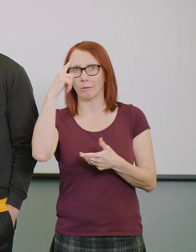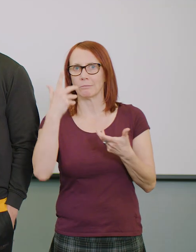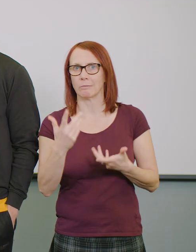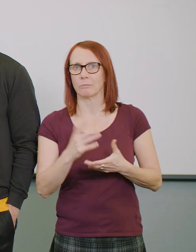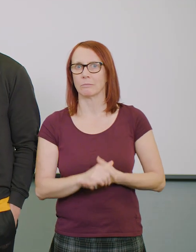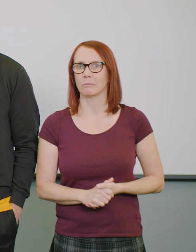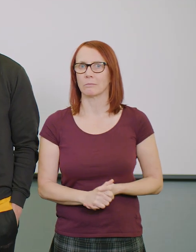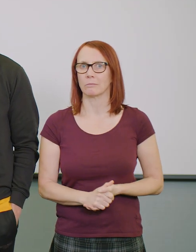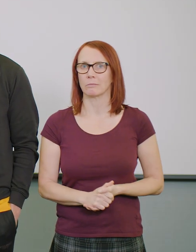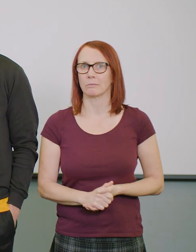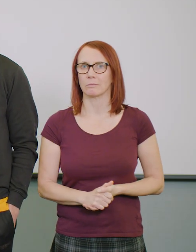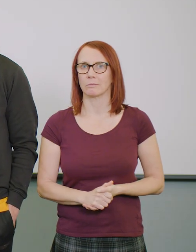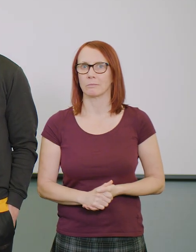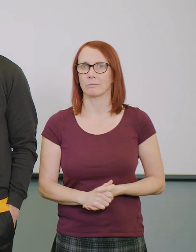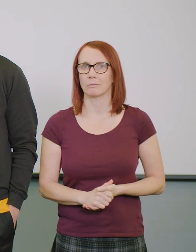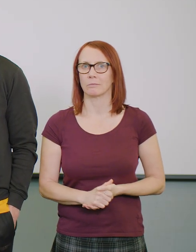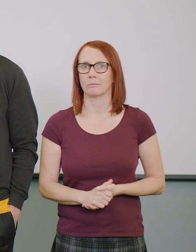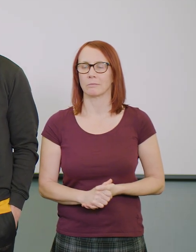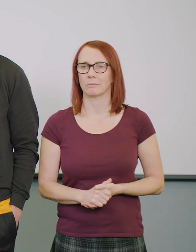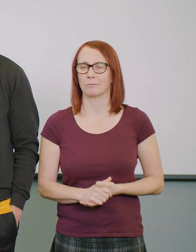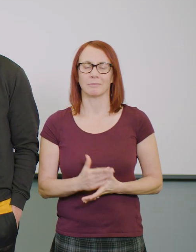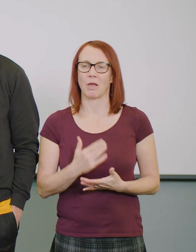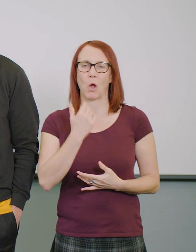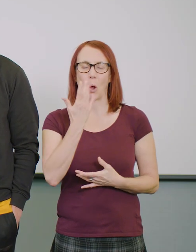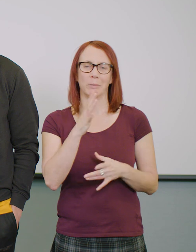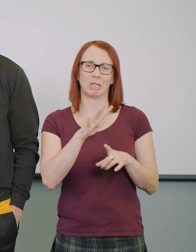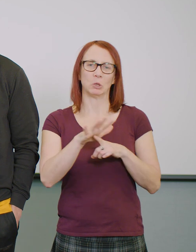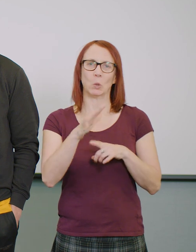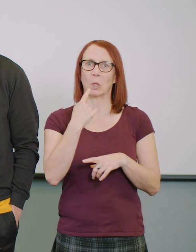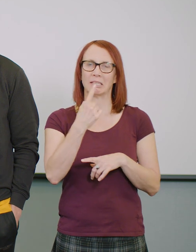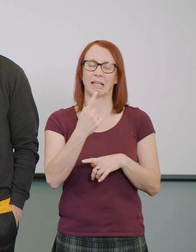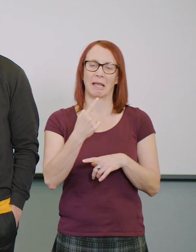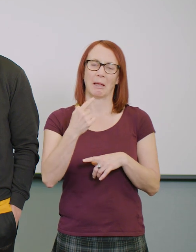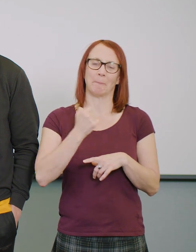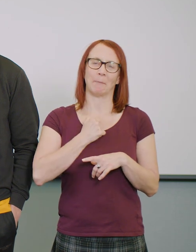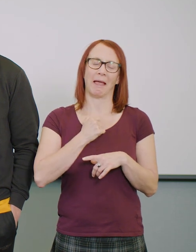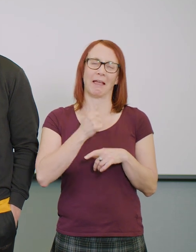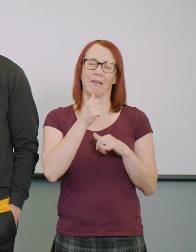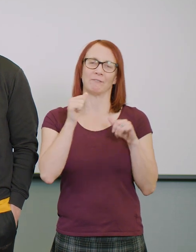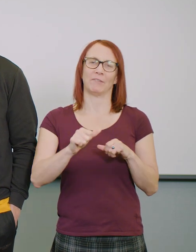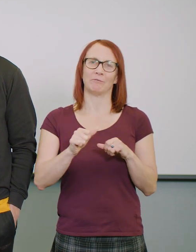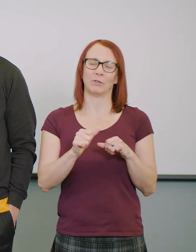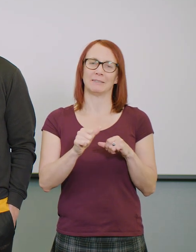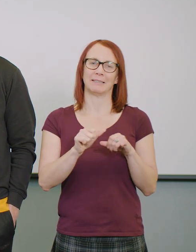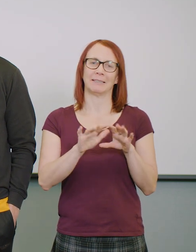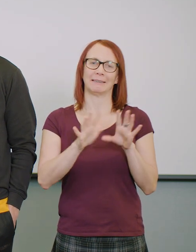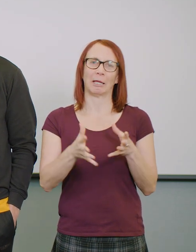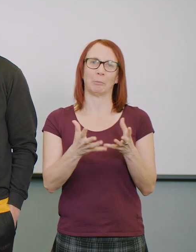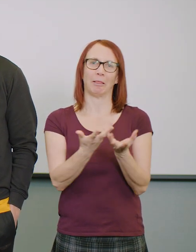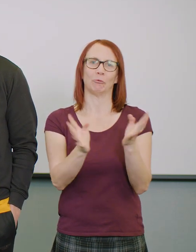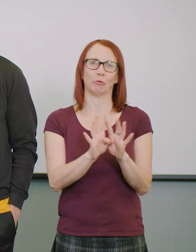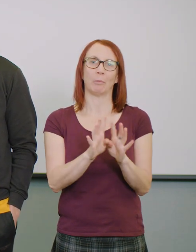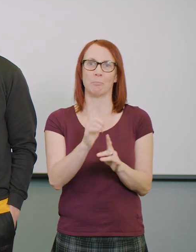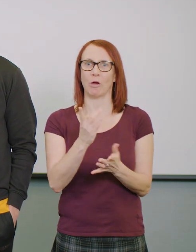I actually really, I say it as a joke every time, this was my favourite table but this actually was my favourite table. was a lot of